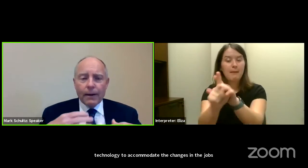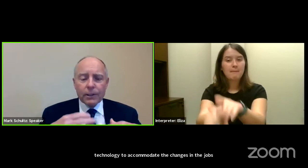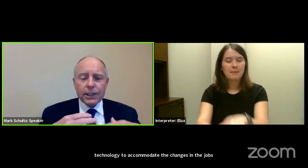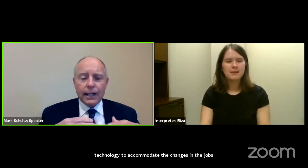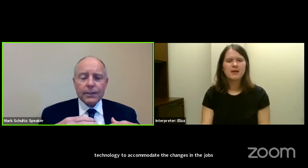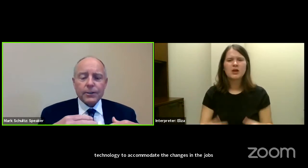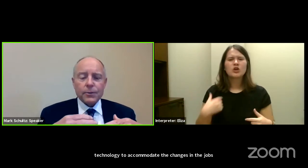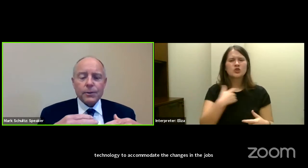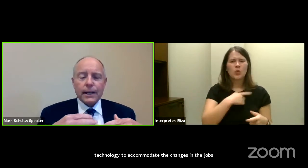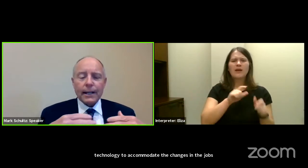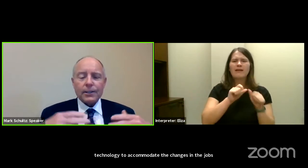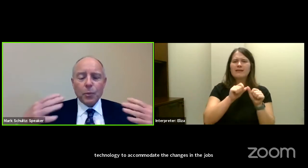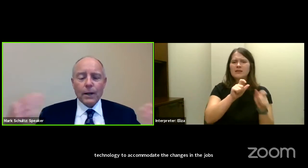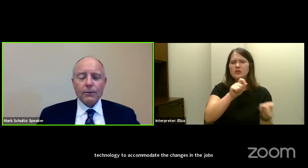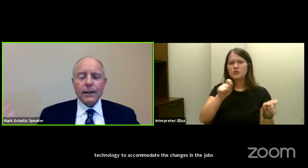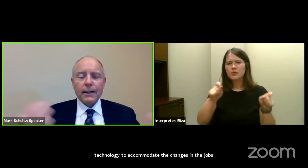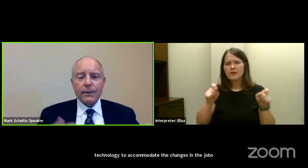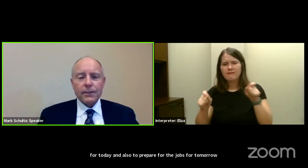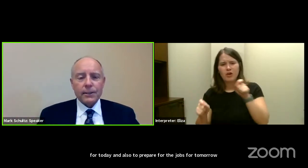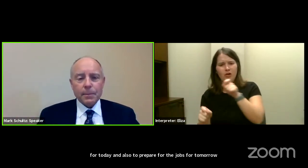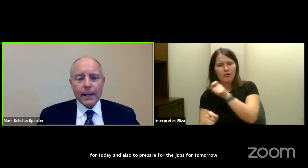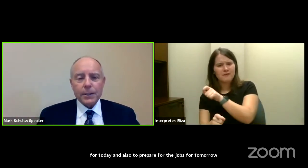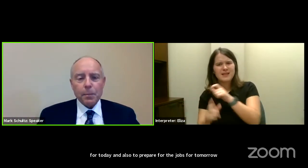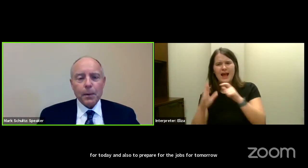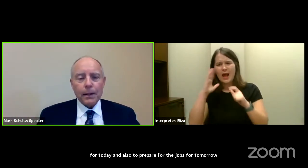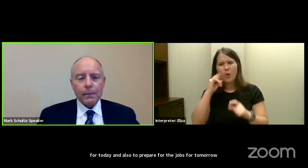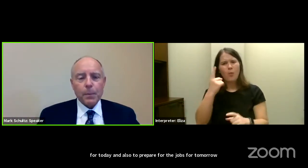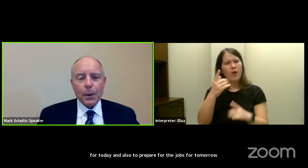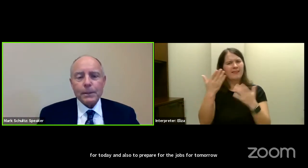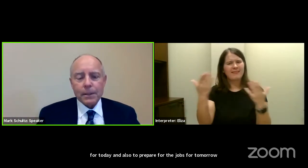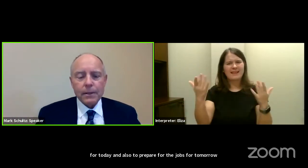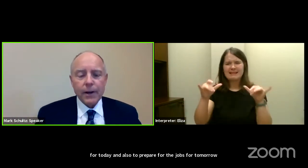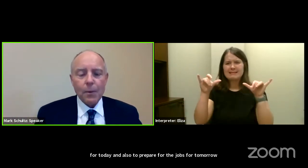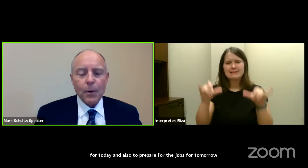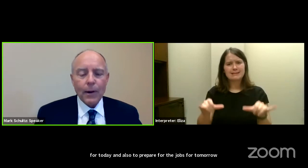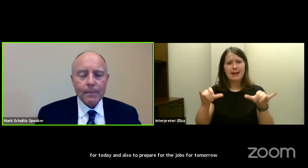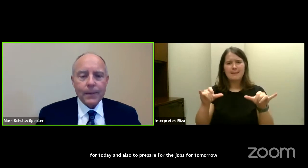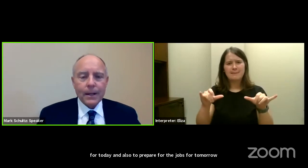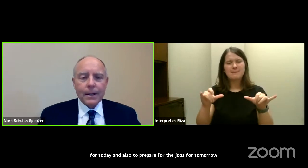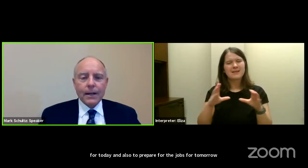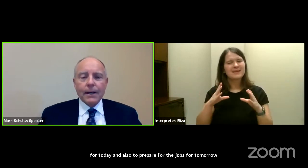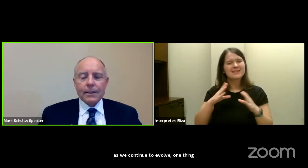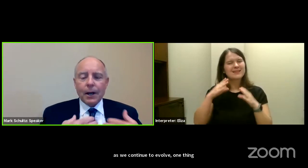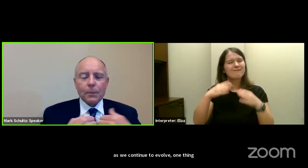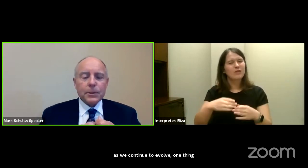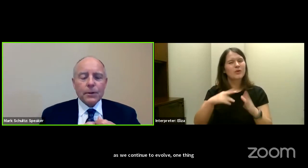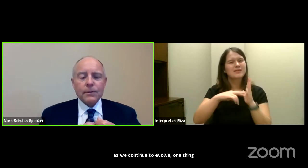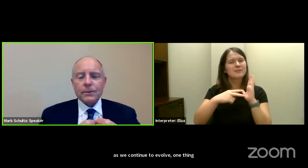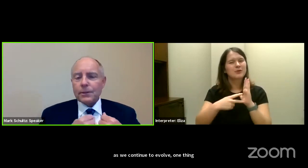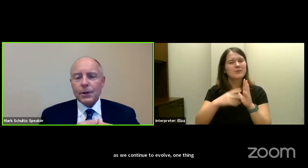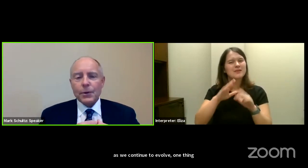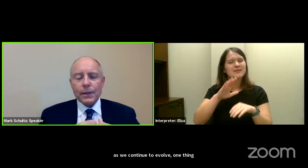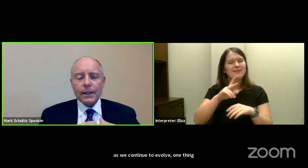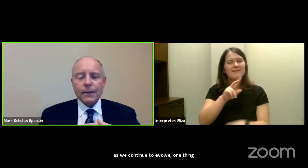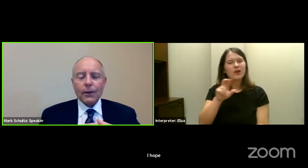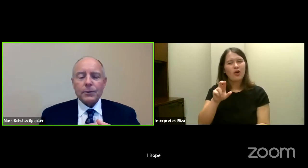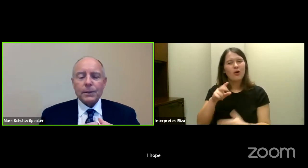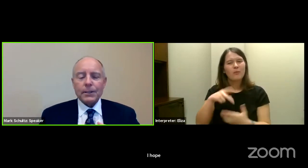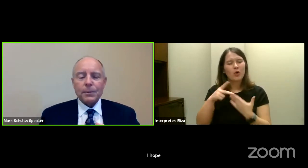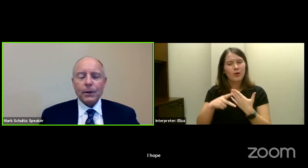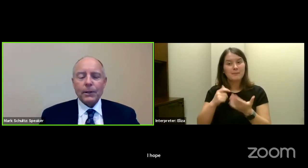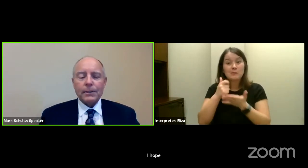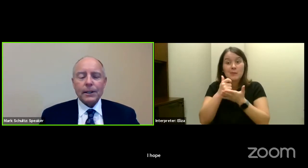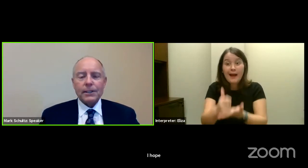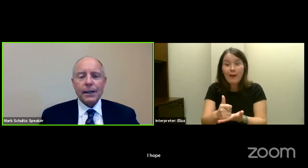thing I hope never changes through the next 100 years is the basic purpose of the VR program, to help students, youth, and